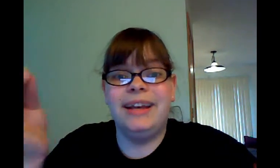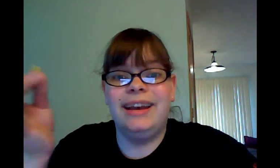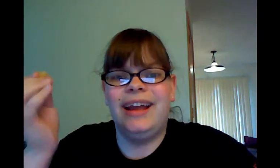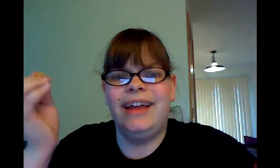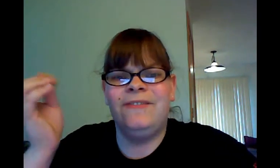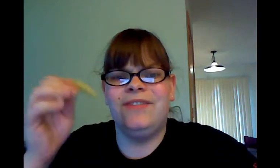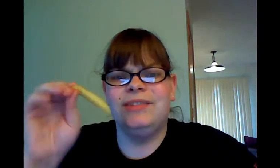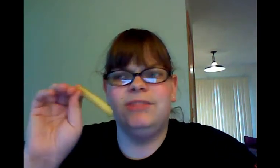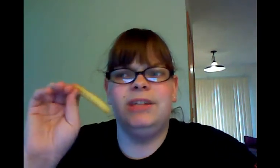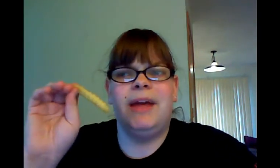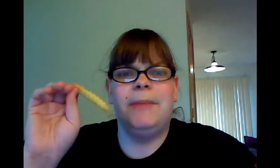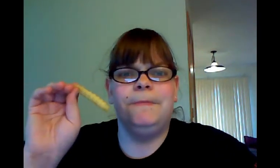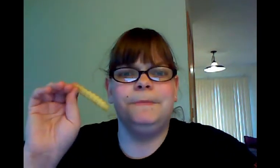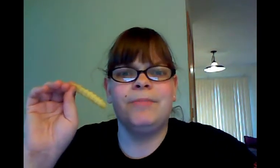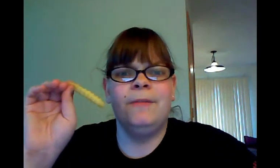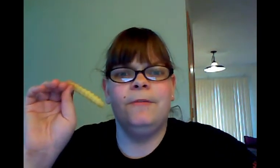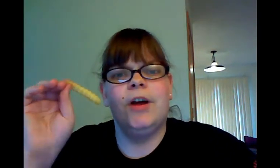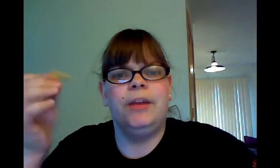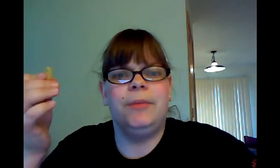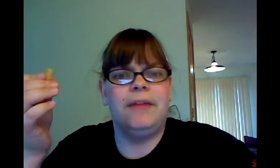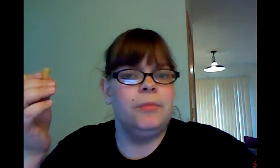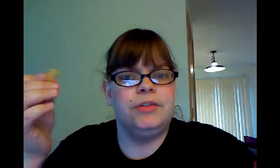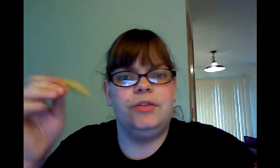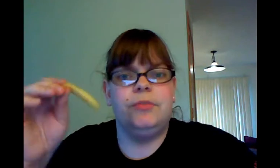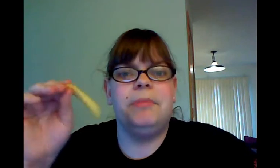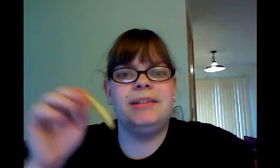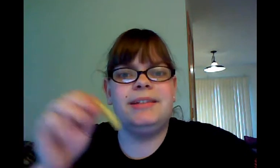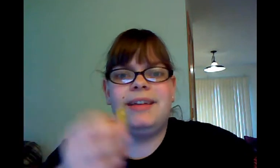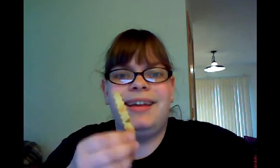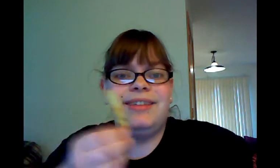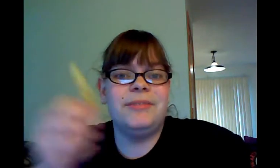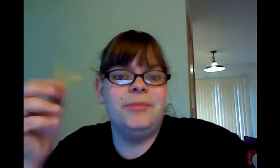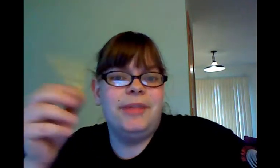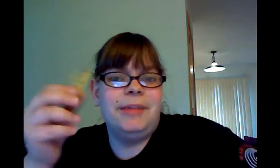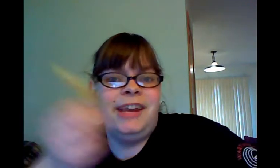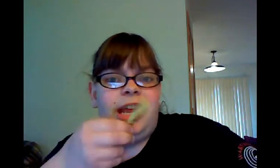I feel really bad about vlogging when I have homework to do. But I can't do my homework while I'm eating.